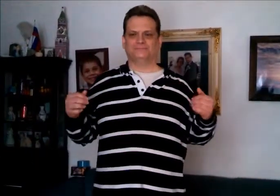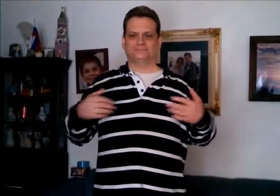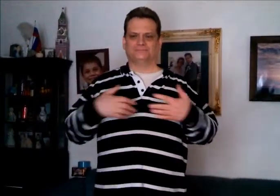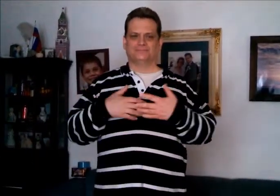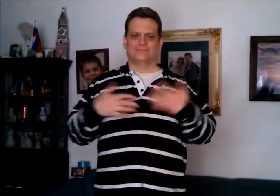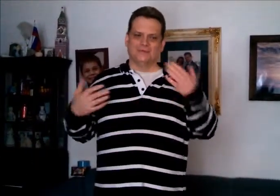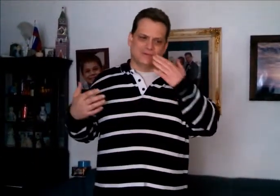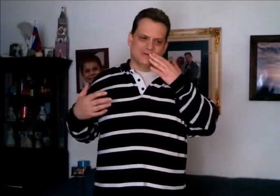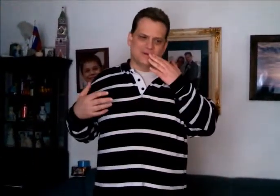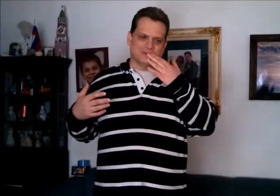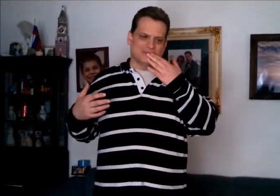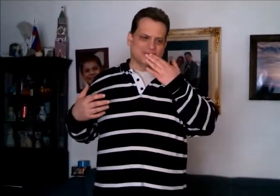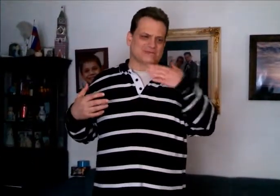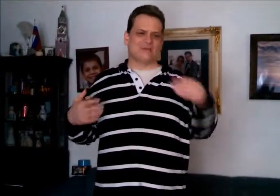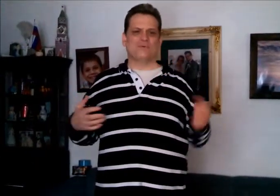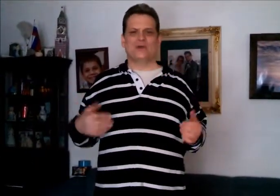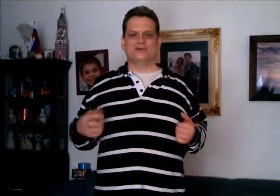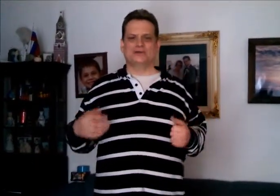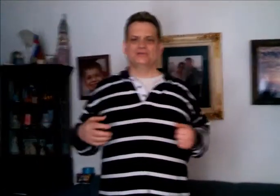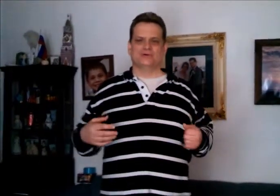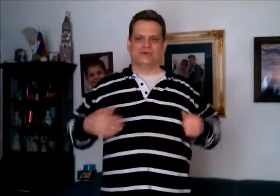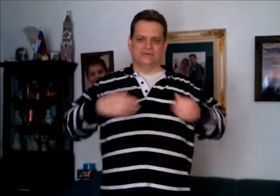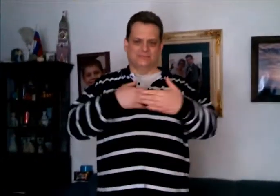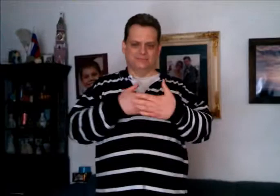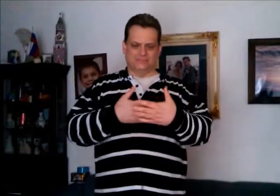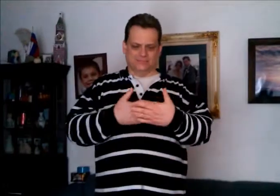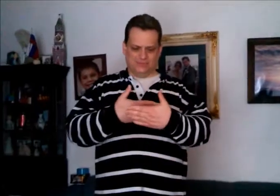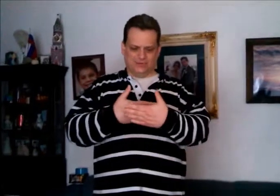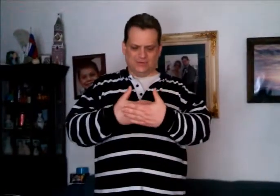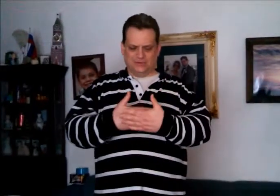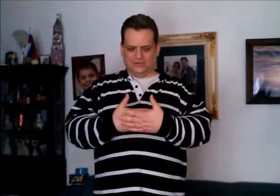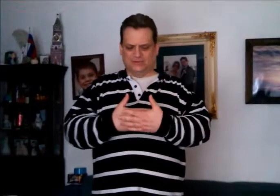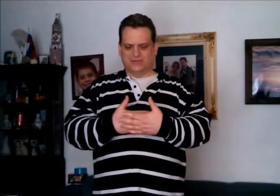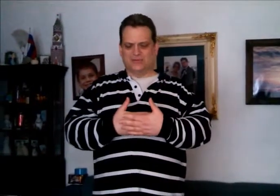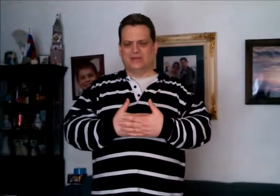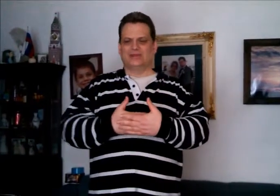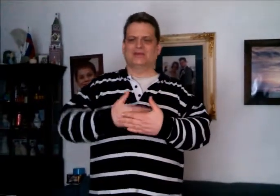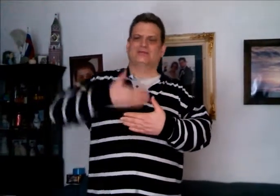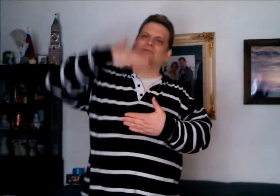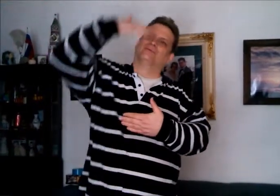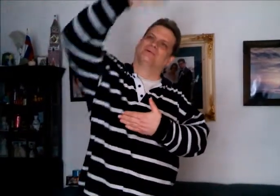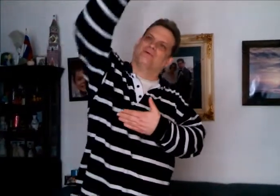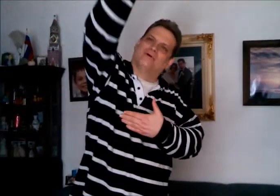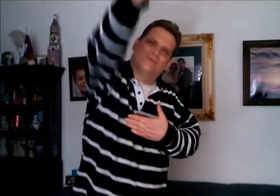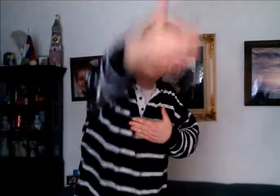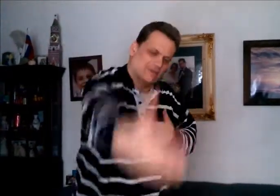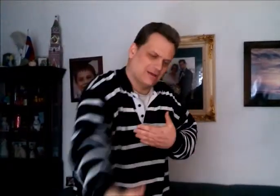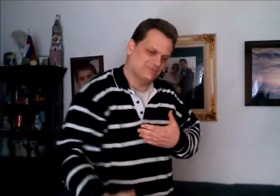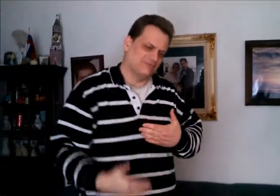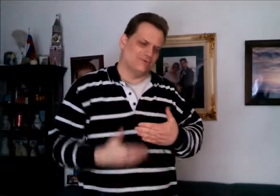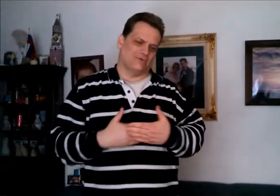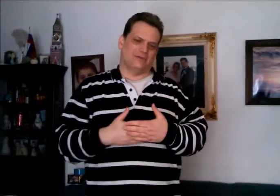there's a couple ways you could do it. You could start like here and go all the way around for all.